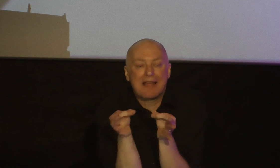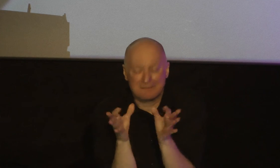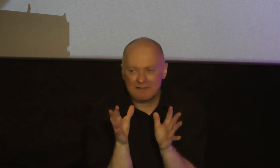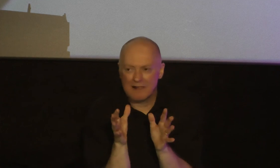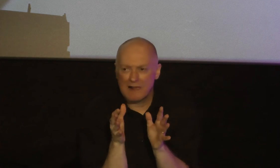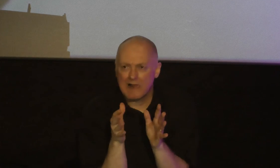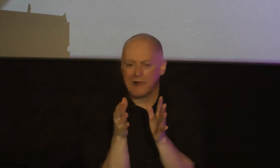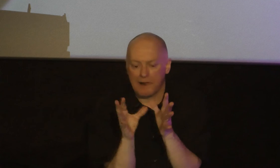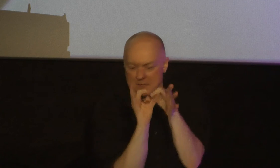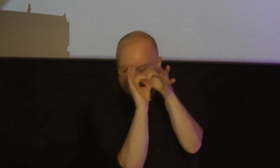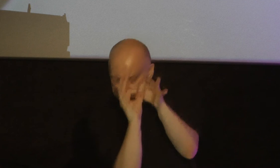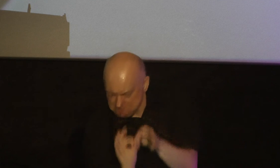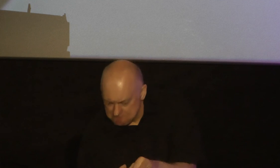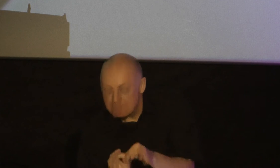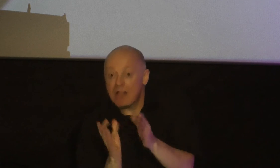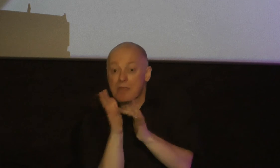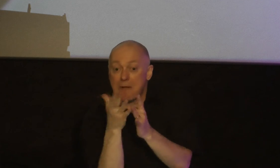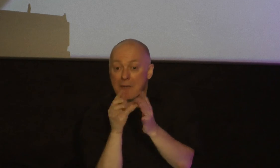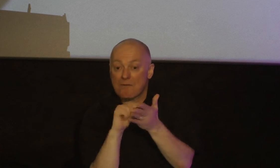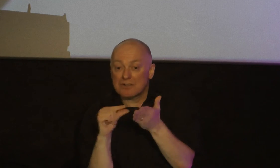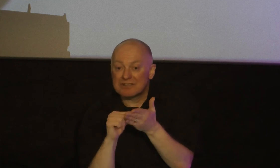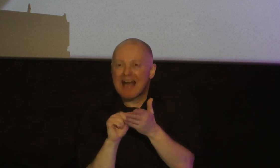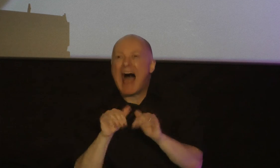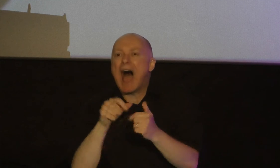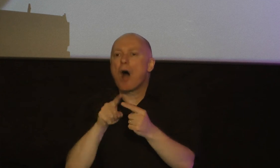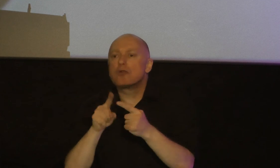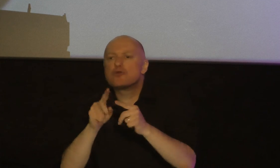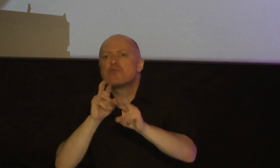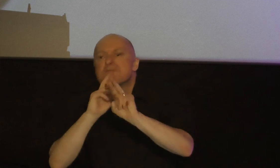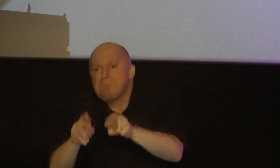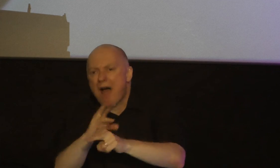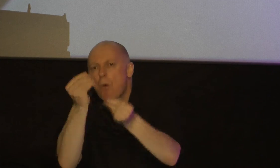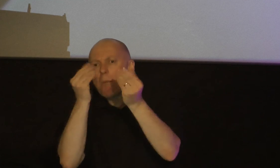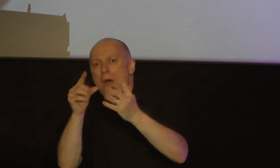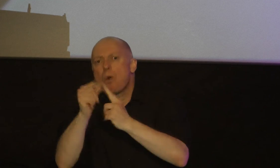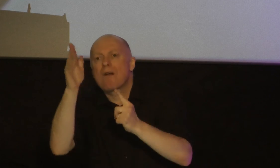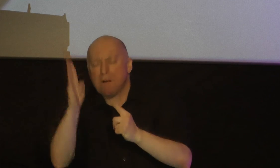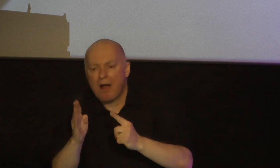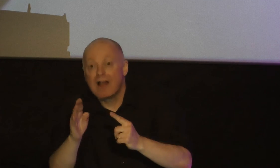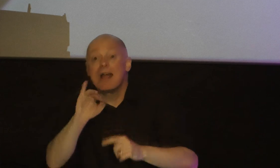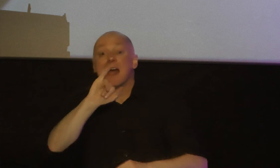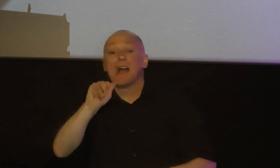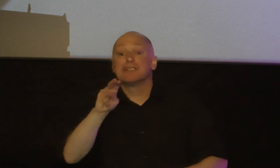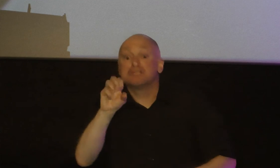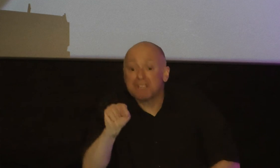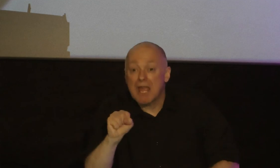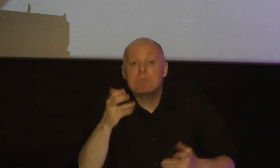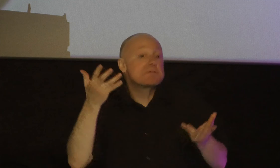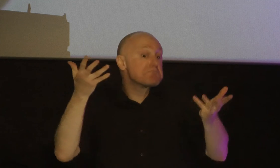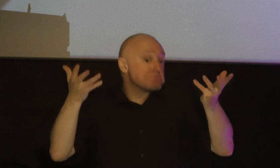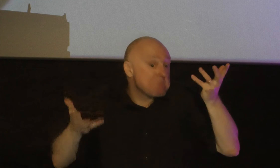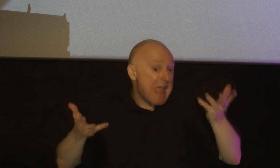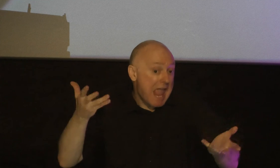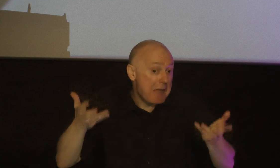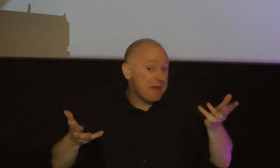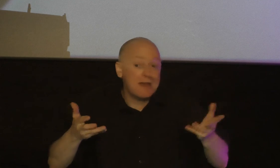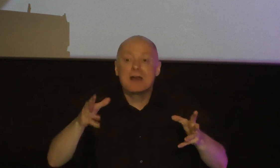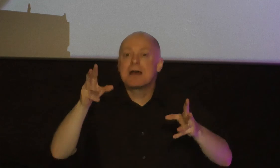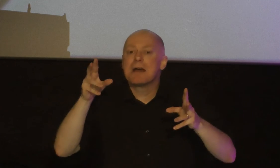that focuses on how we need to respond and obey the word of God and so James may have had in mind here that people were revolting